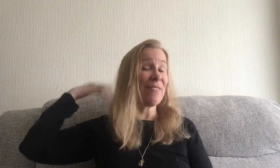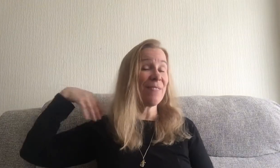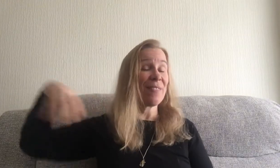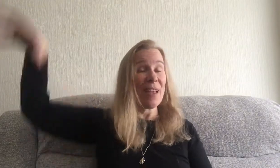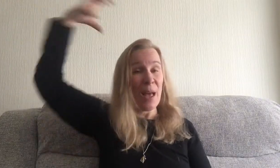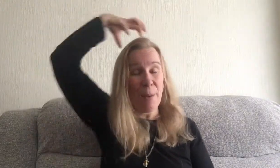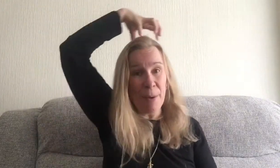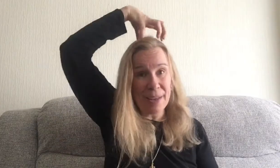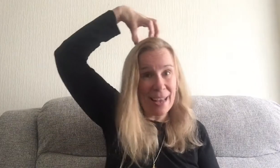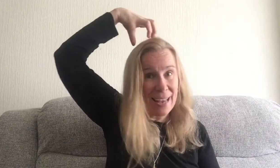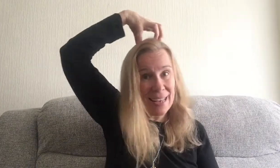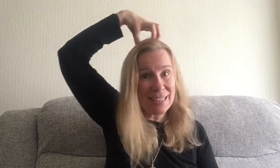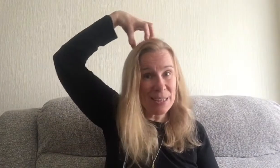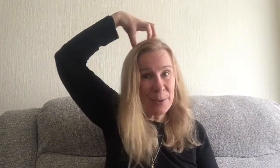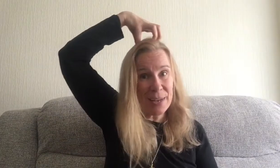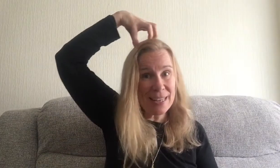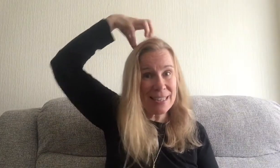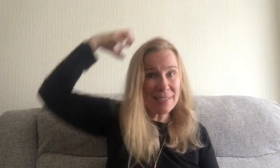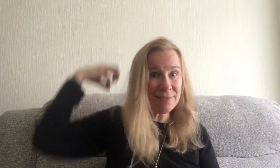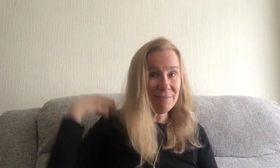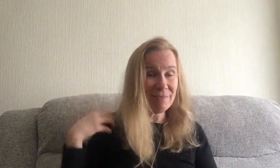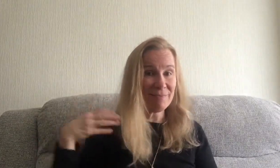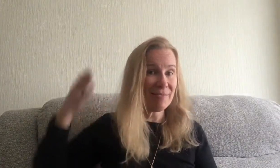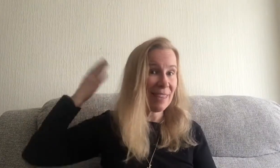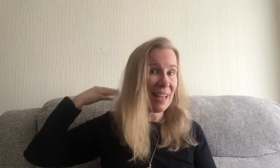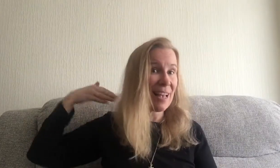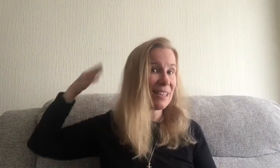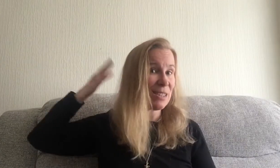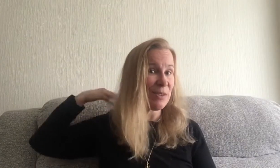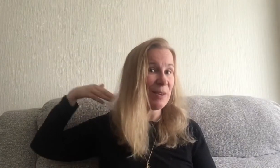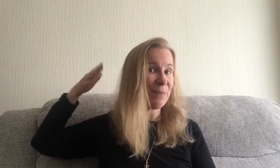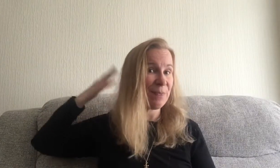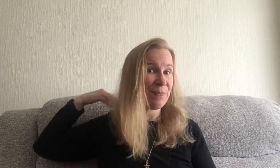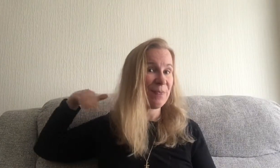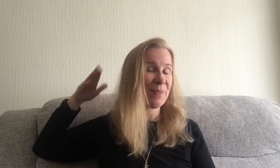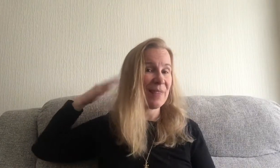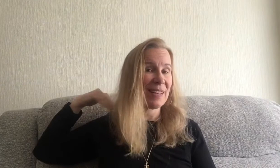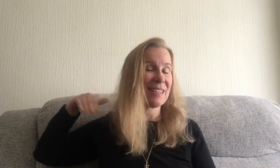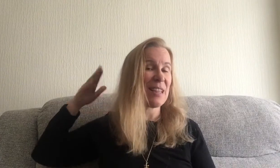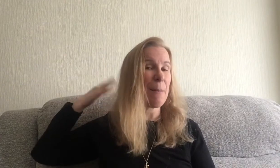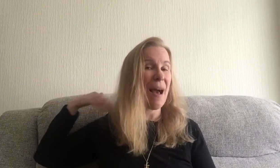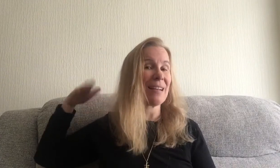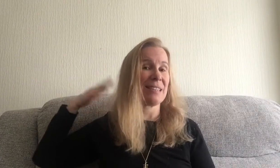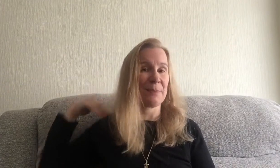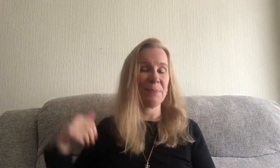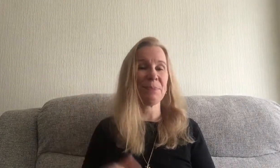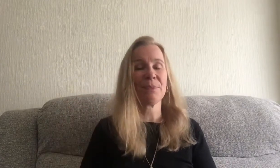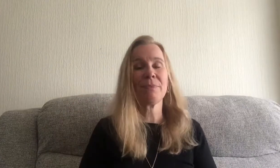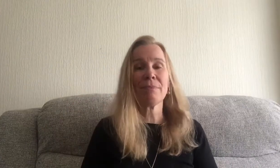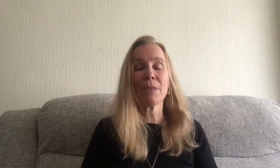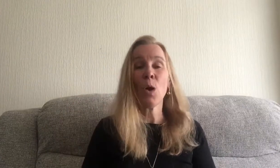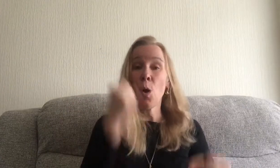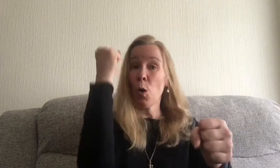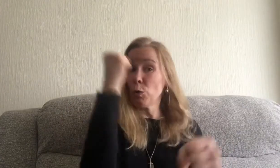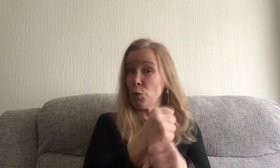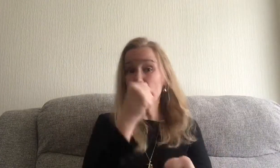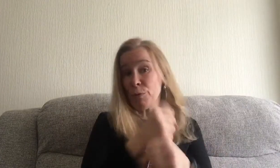about kings and queens history in the past or geography